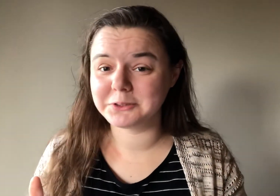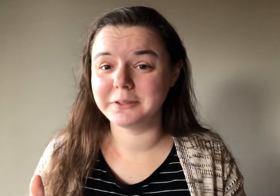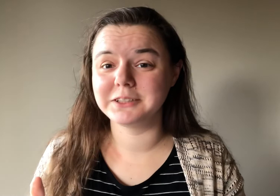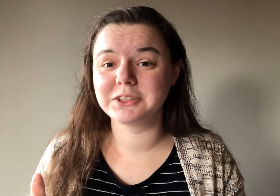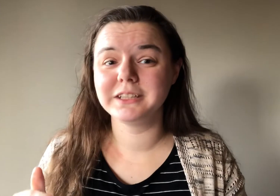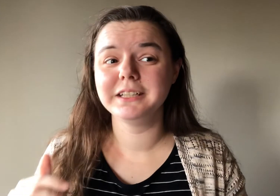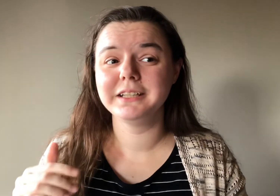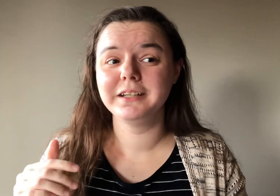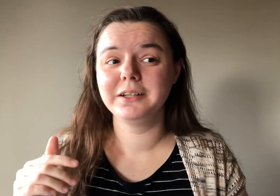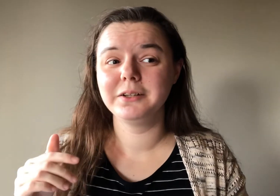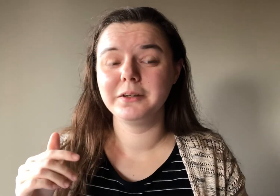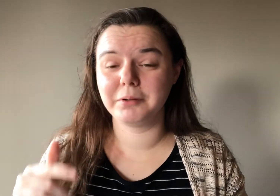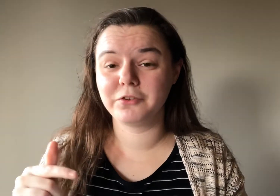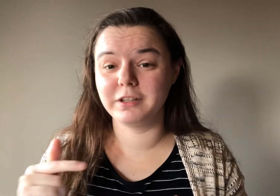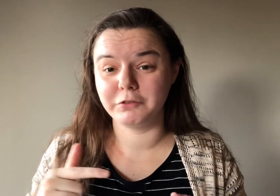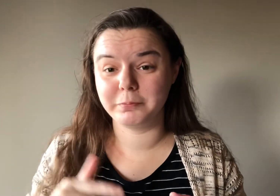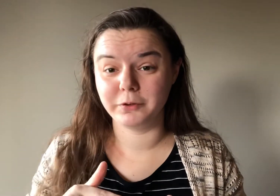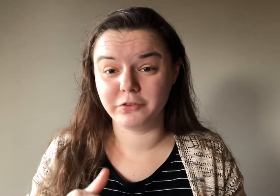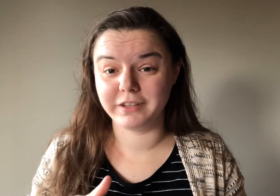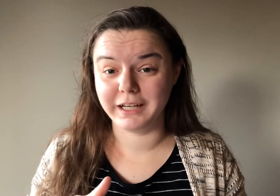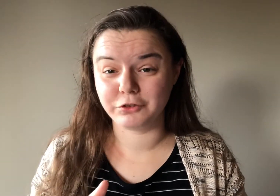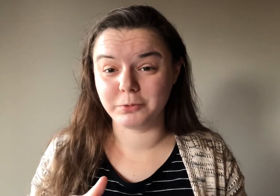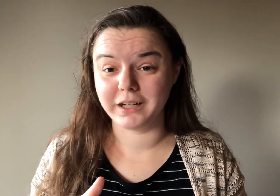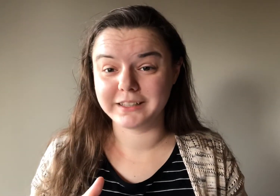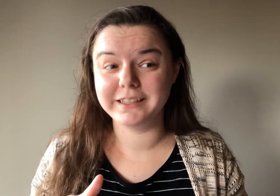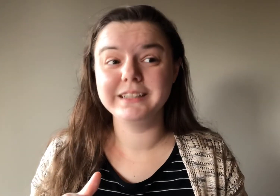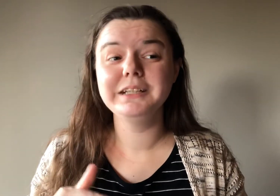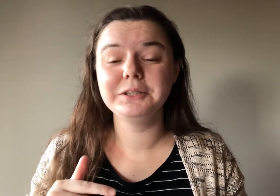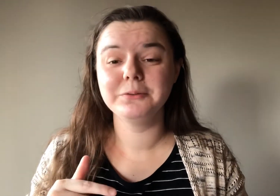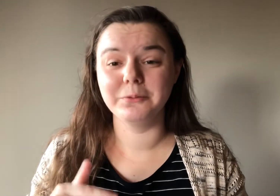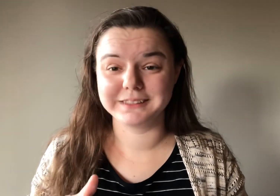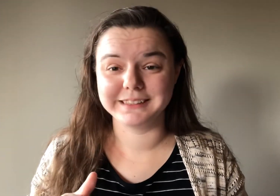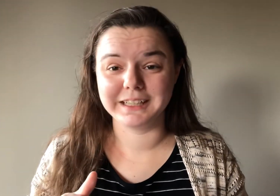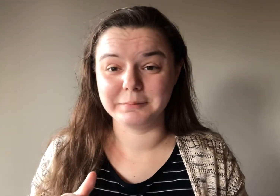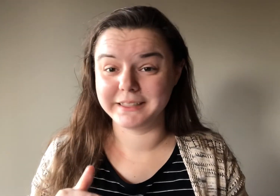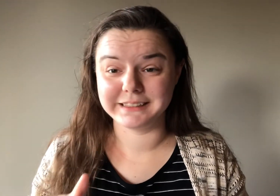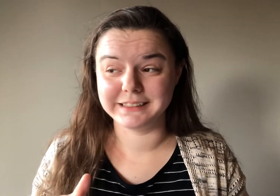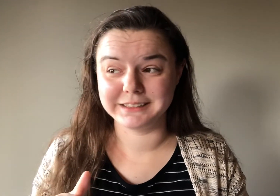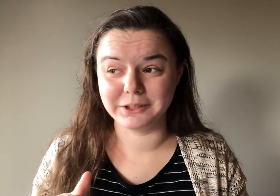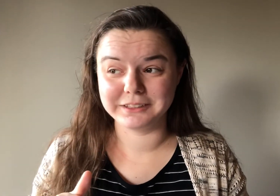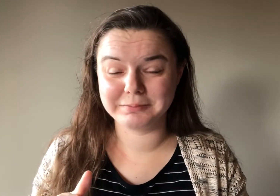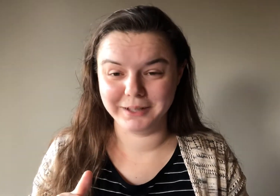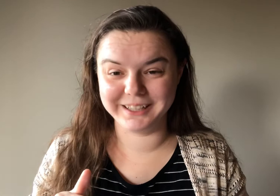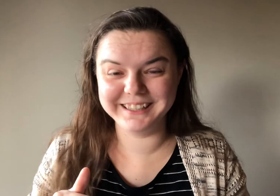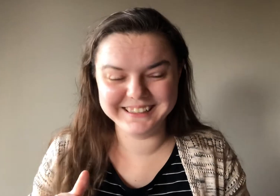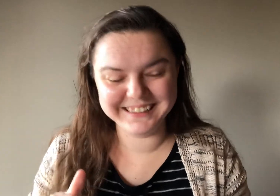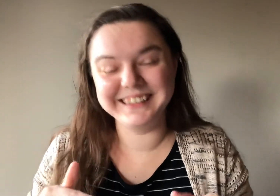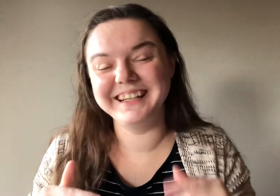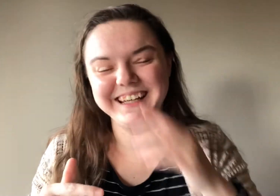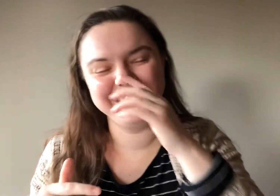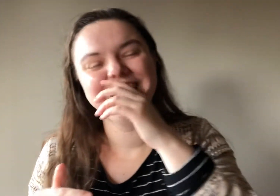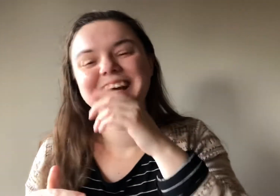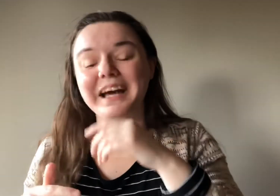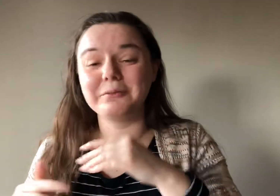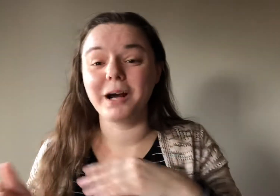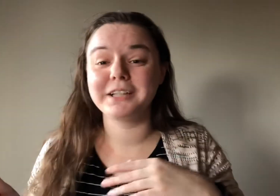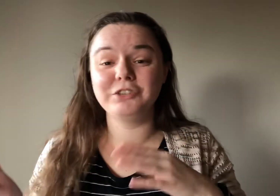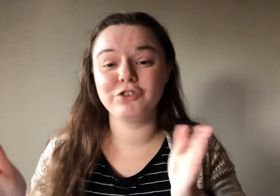switch, the person that was supposed to catch Rocky wasn't there because he didn't know his part. And Rocky just